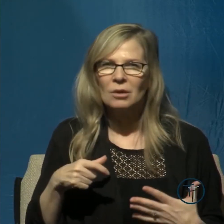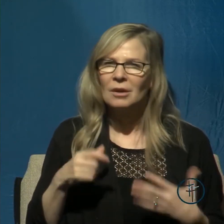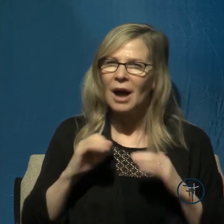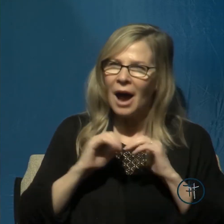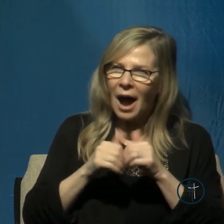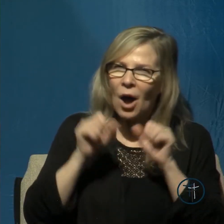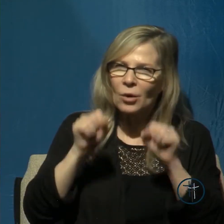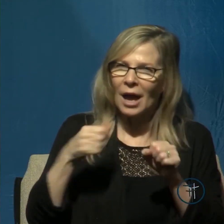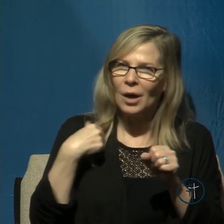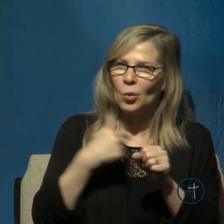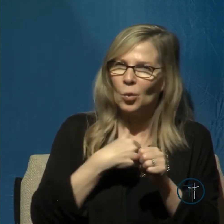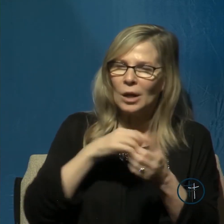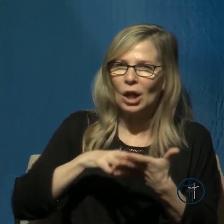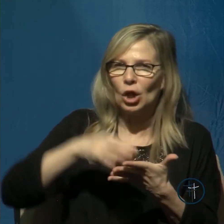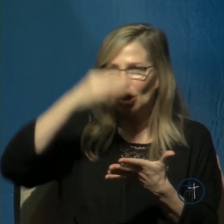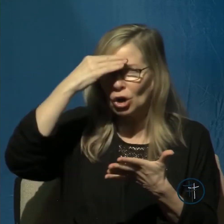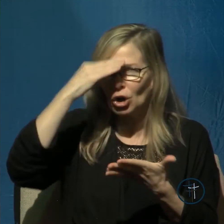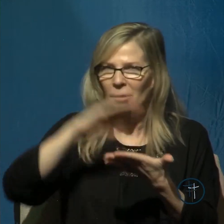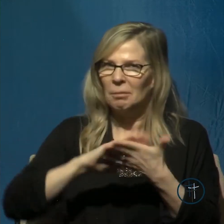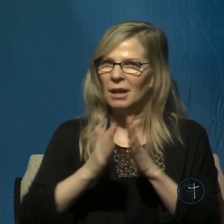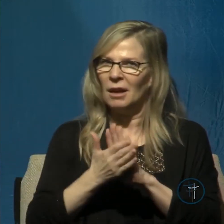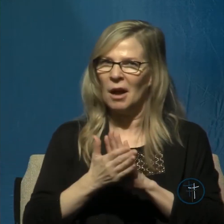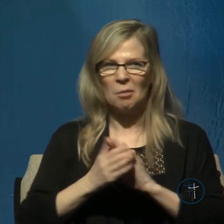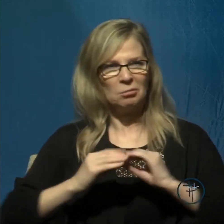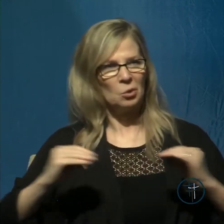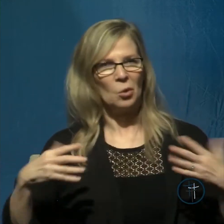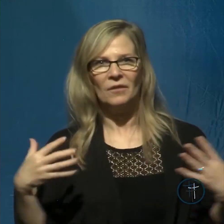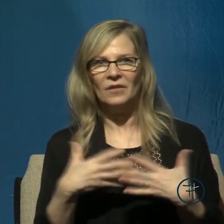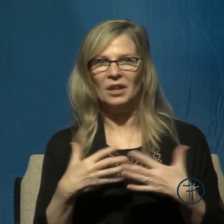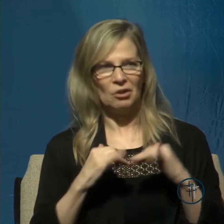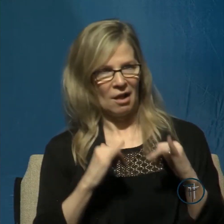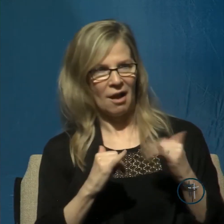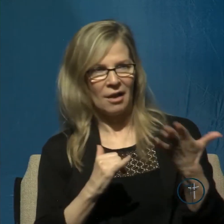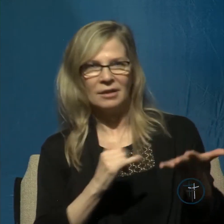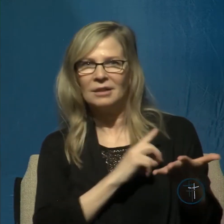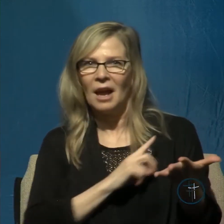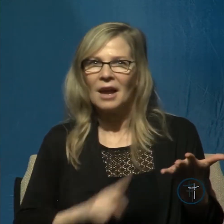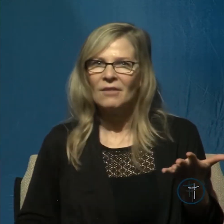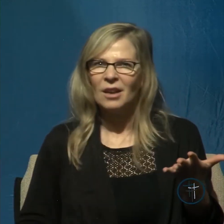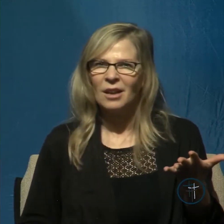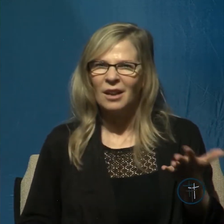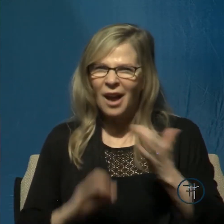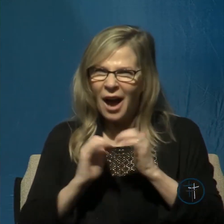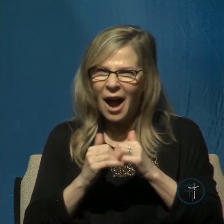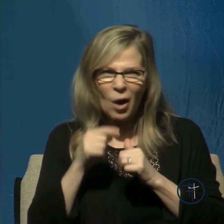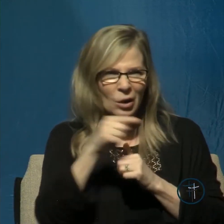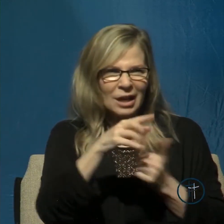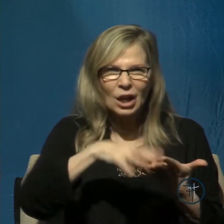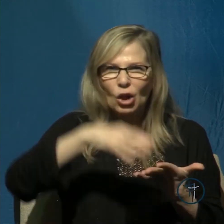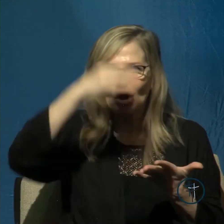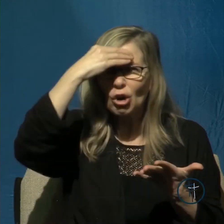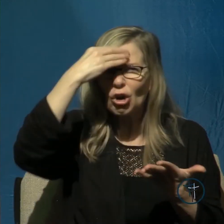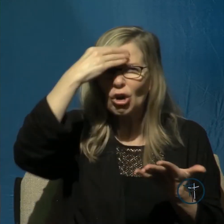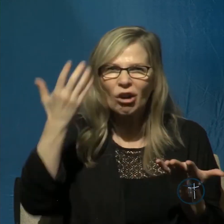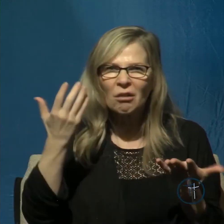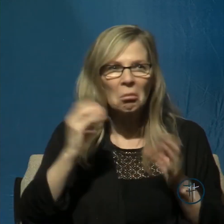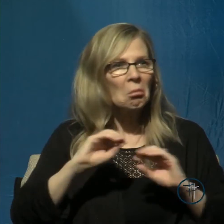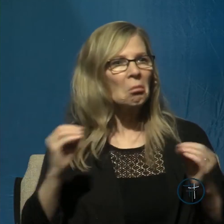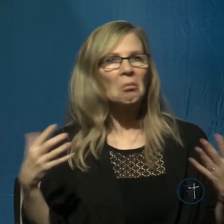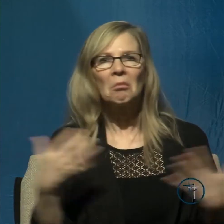fearless like David was how did David learn to be unafraid of anyone and anything that is to say how